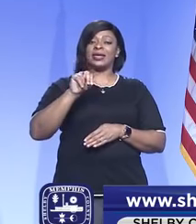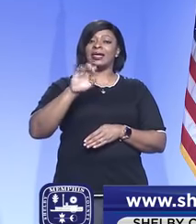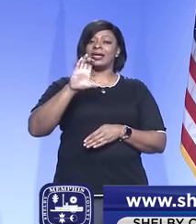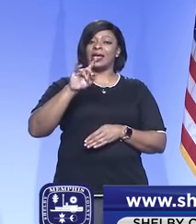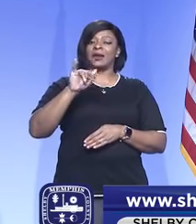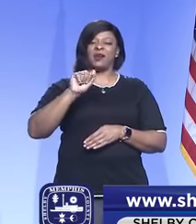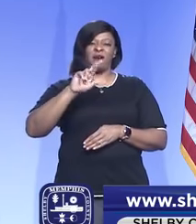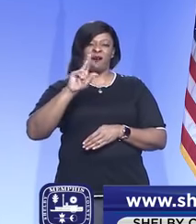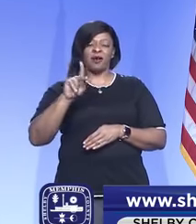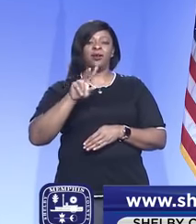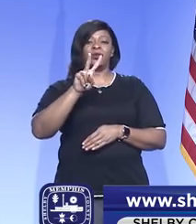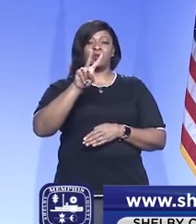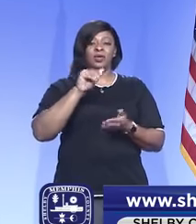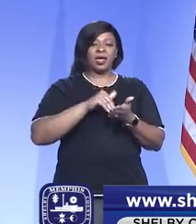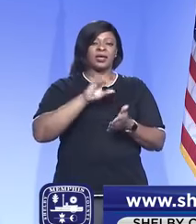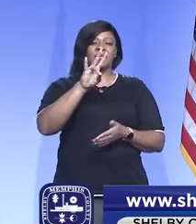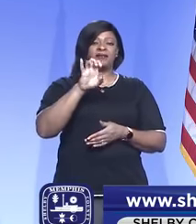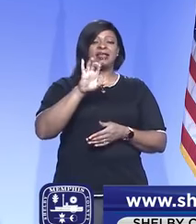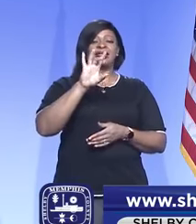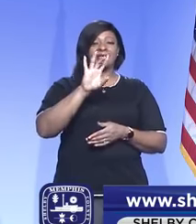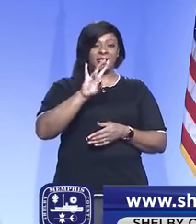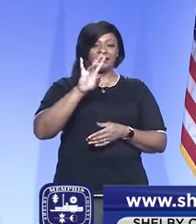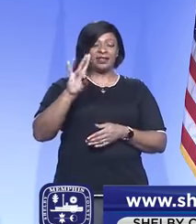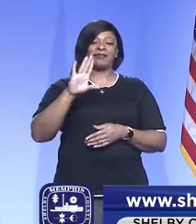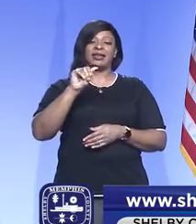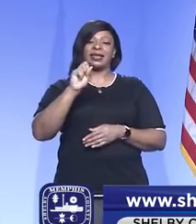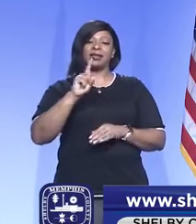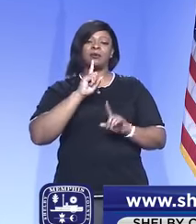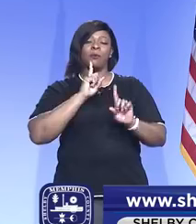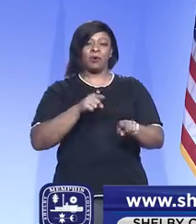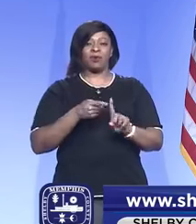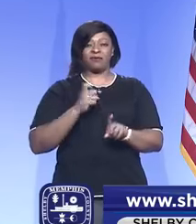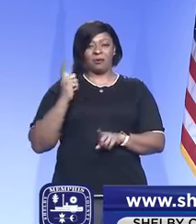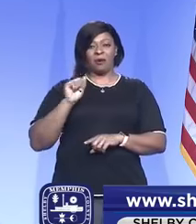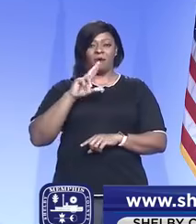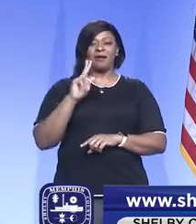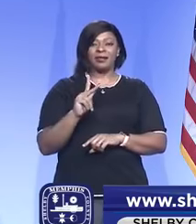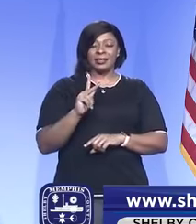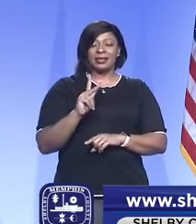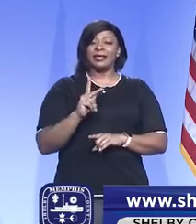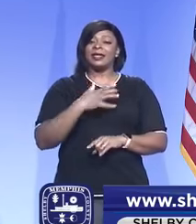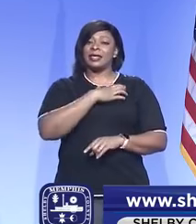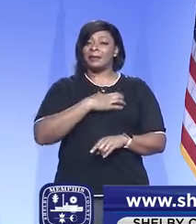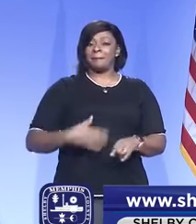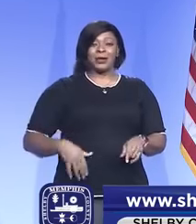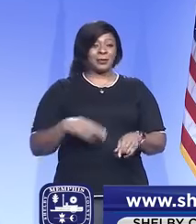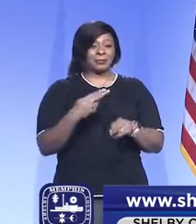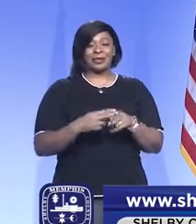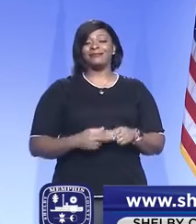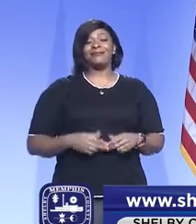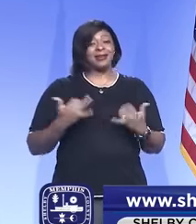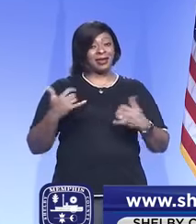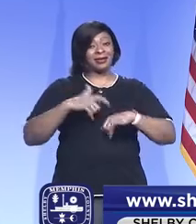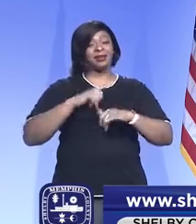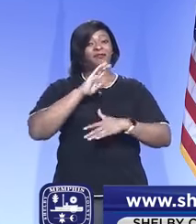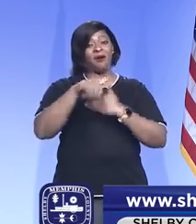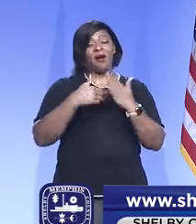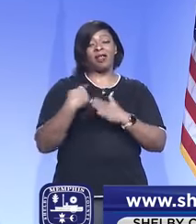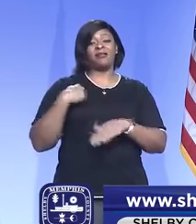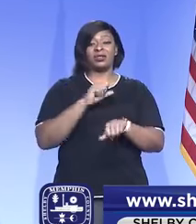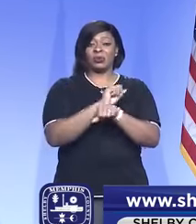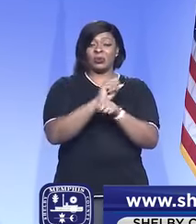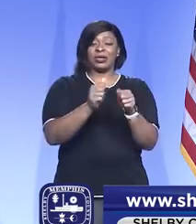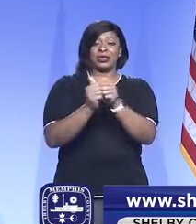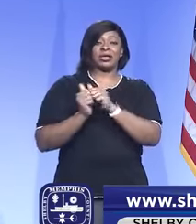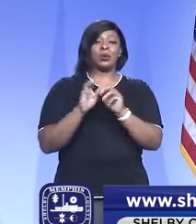,777 cases have been reported there. So, as the mayor said, this is a time for all of us to work together